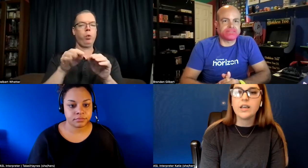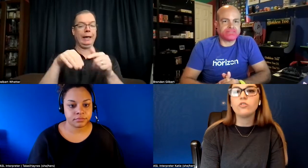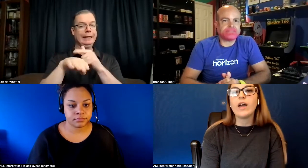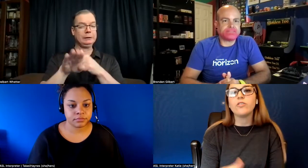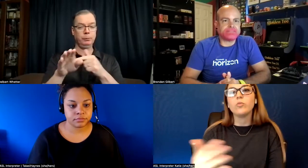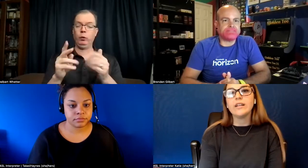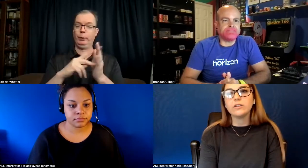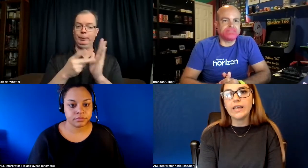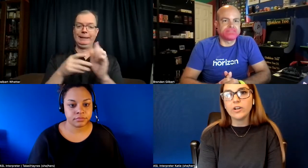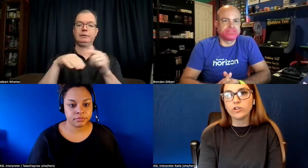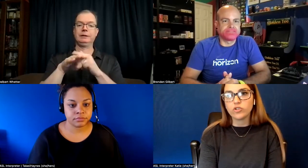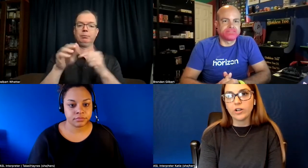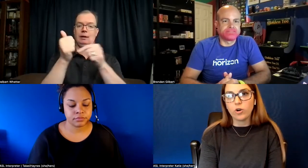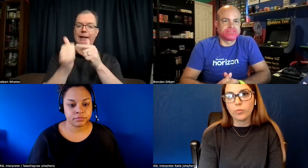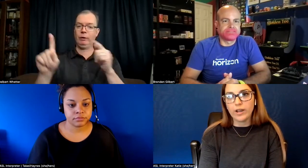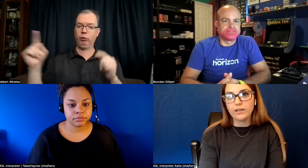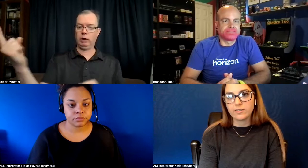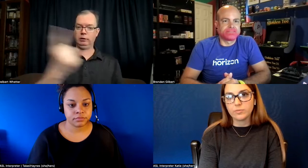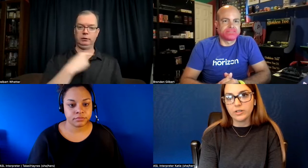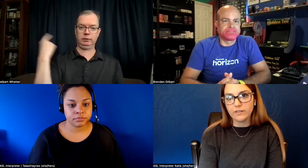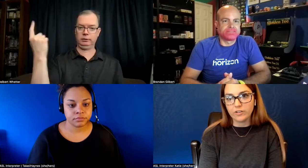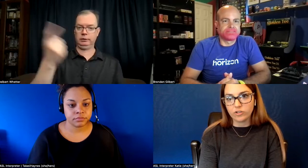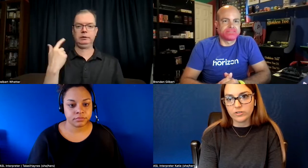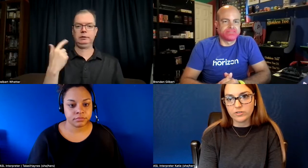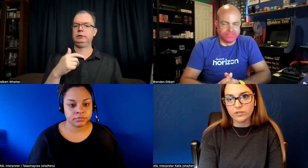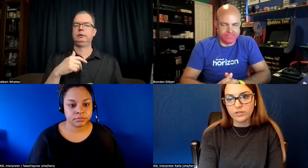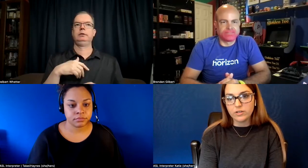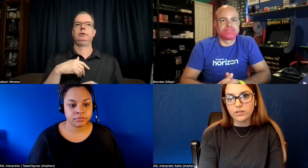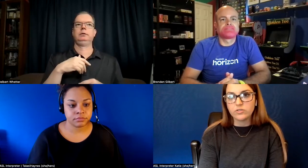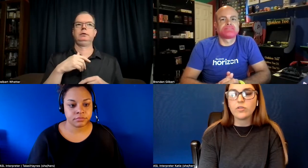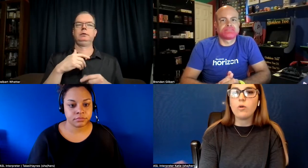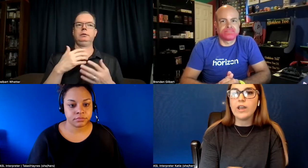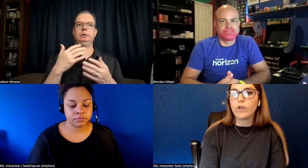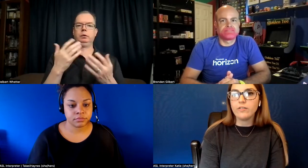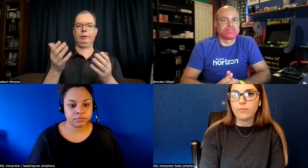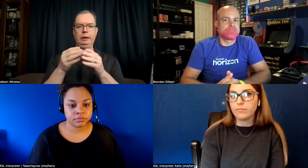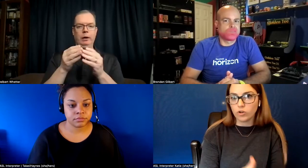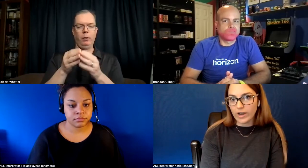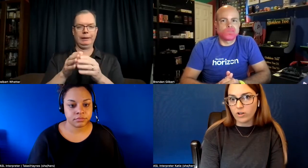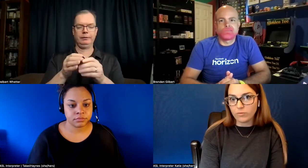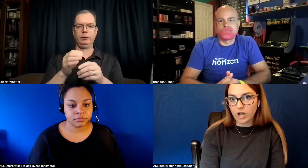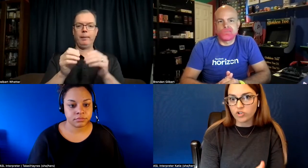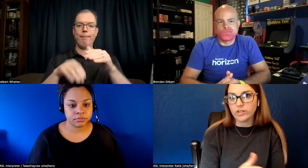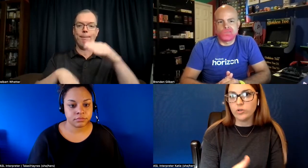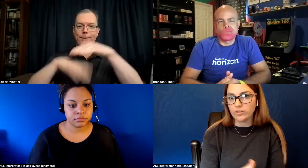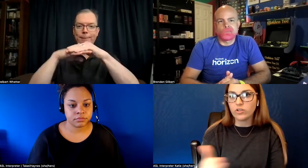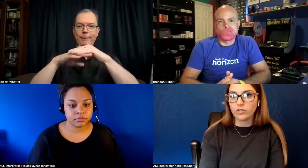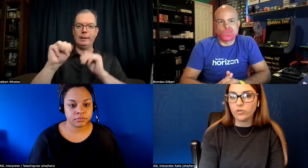rather than waiting till later to try to incorporate accessibility features so that way right from the cradle of production you can start to